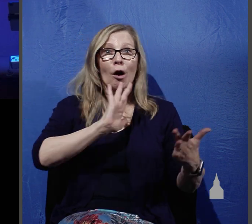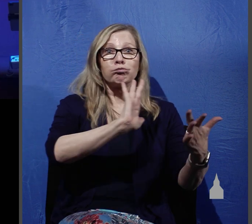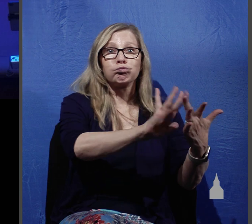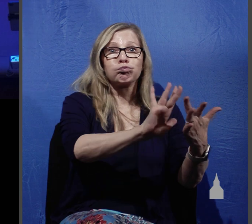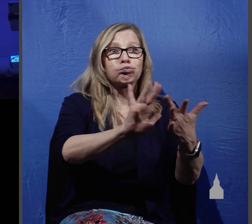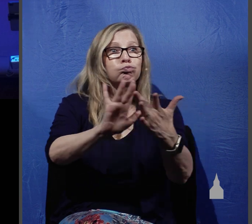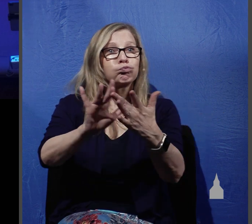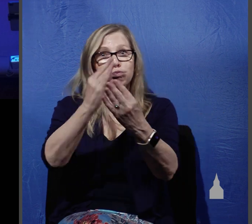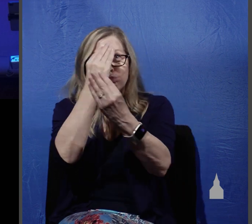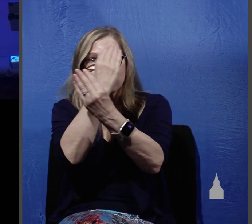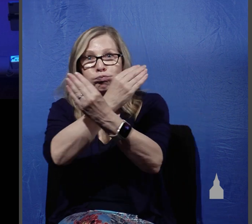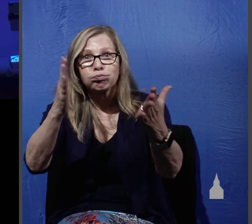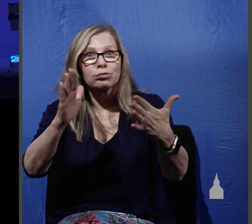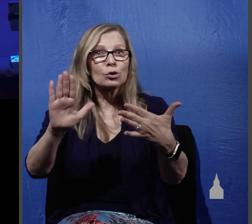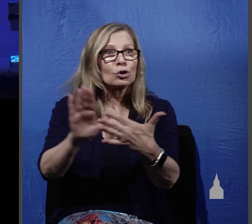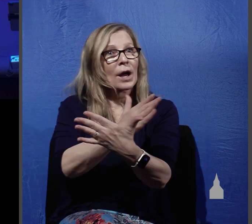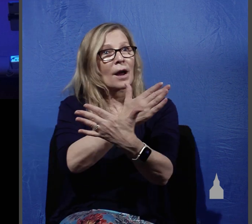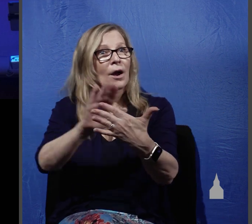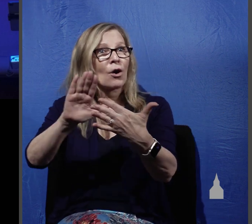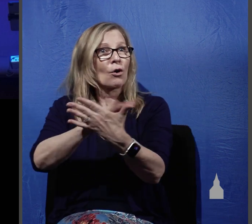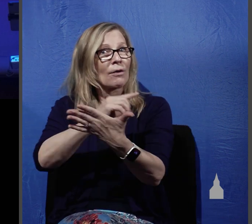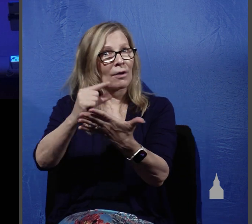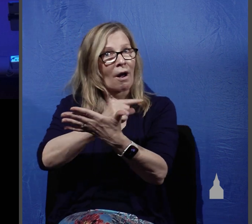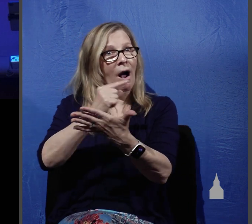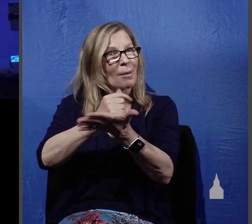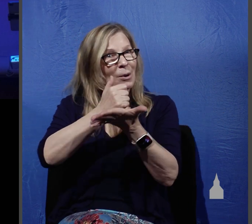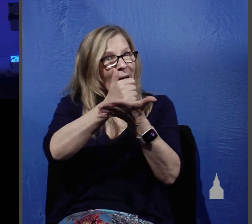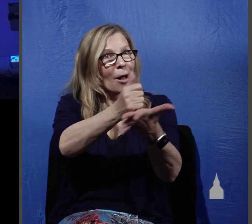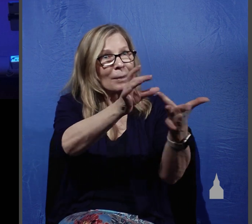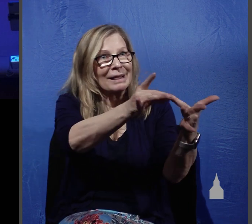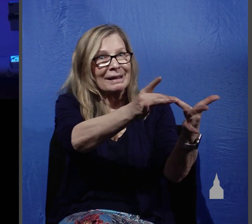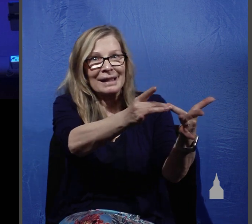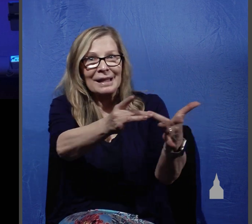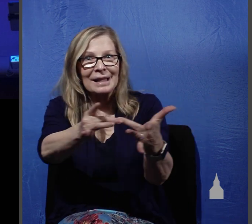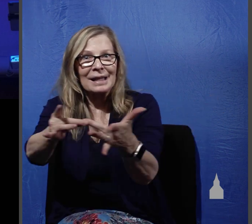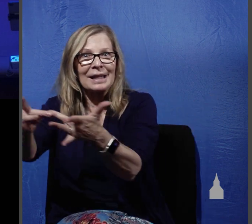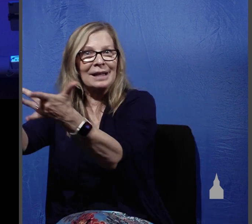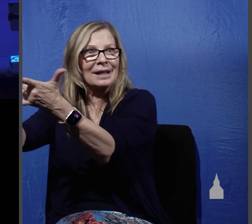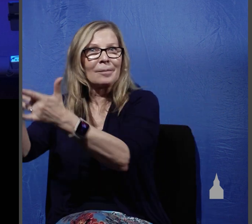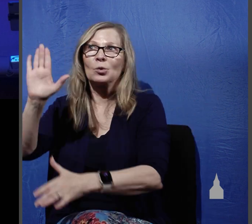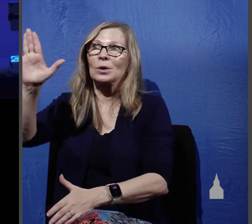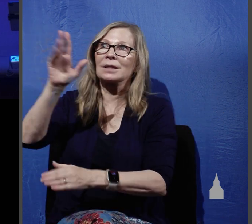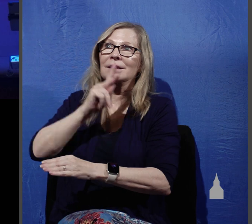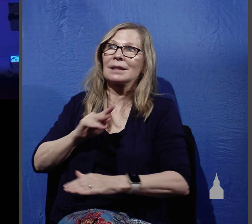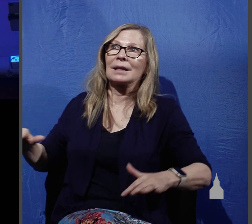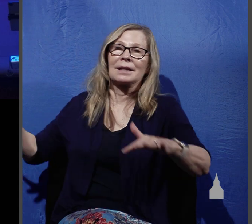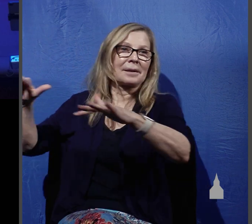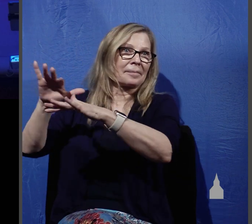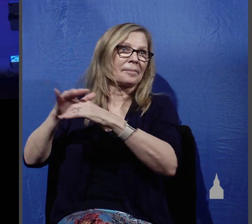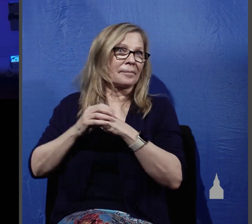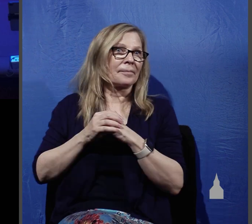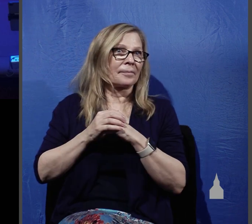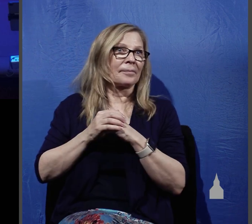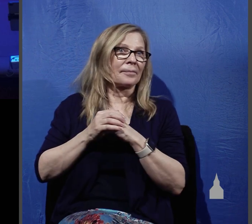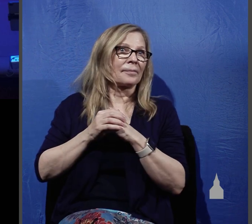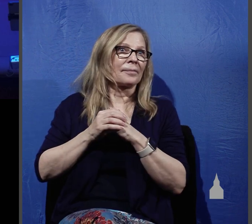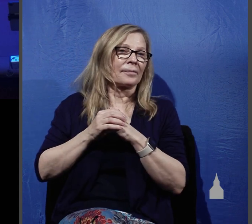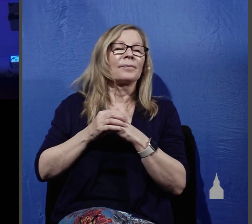message about him and help lead these people into his kingdom. Now, let me pause for a moment because